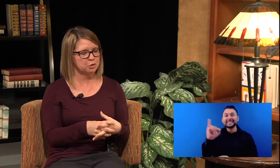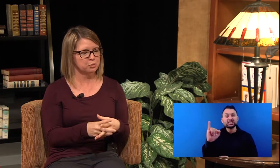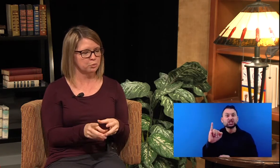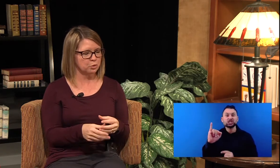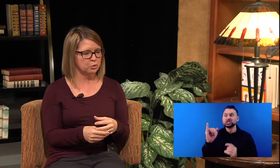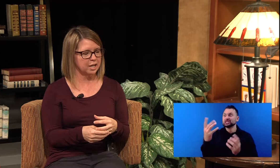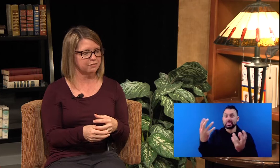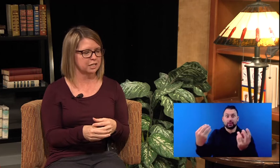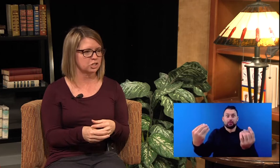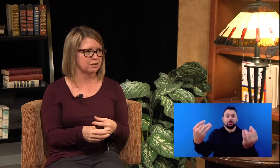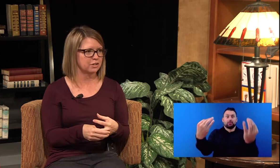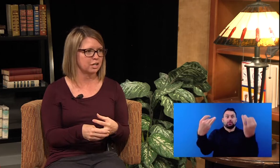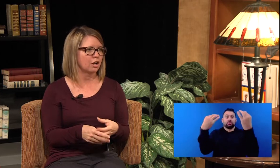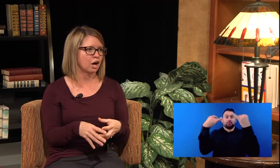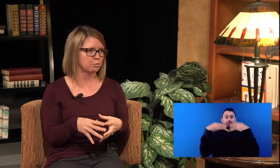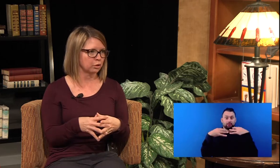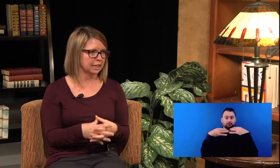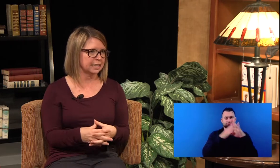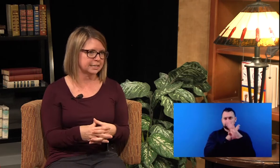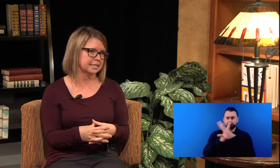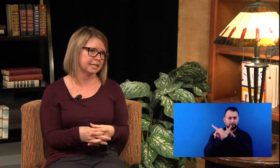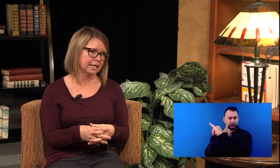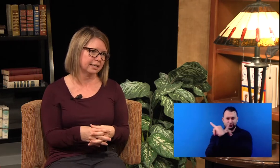who have HIV are more likely to get.